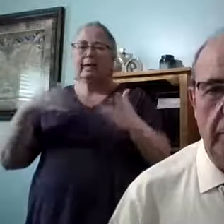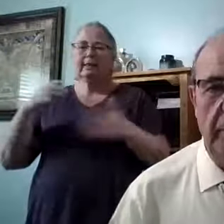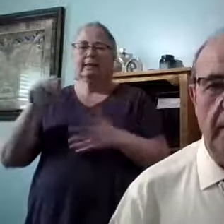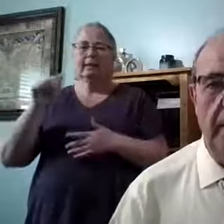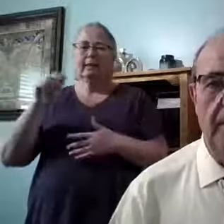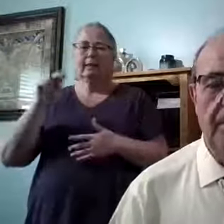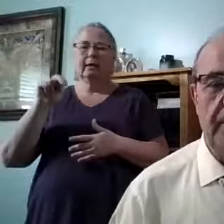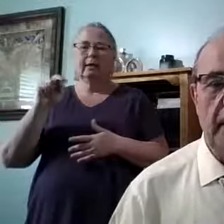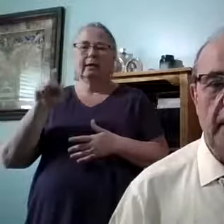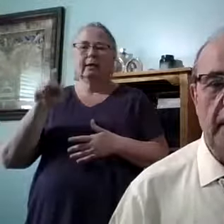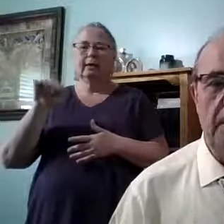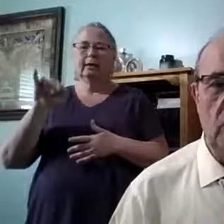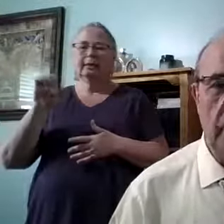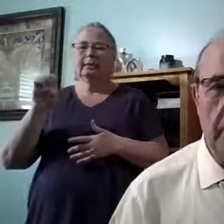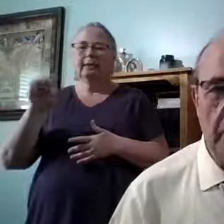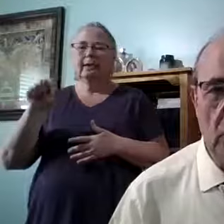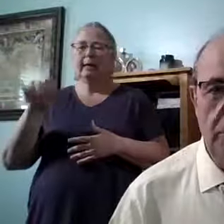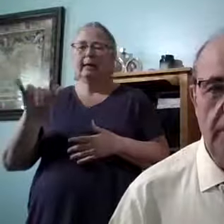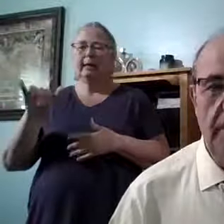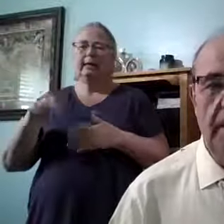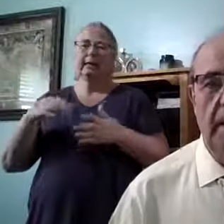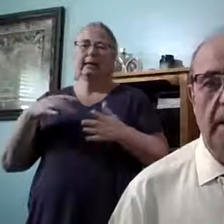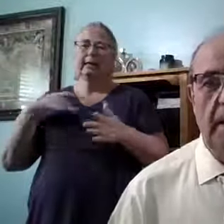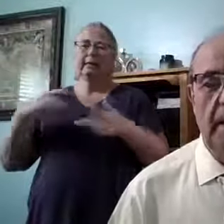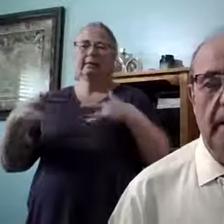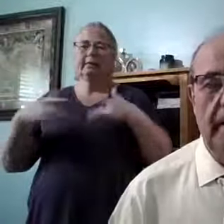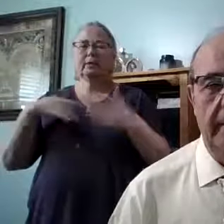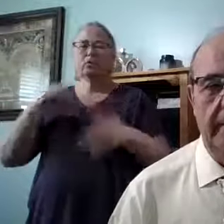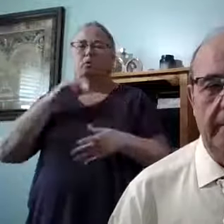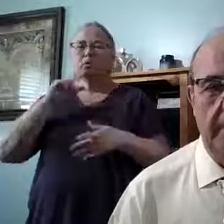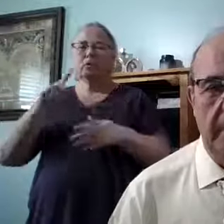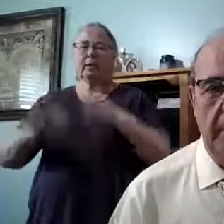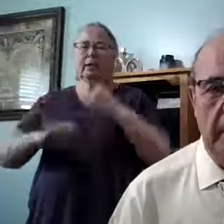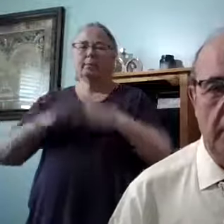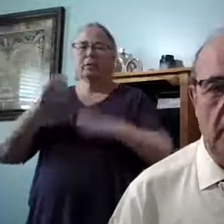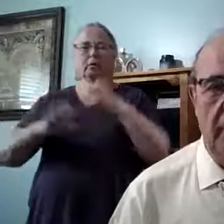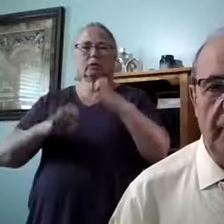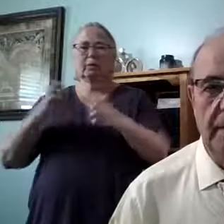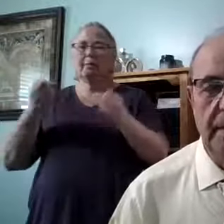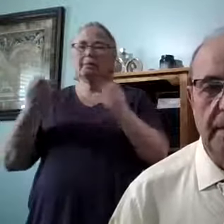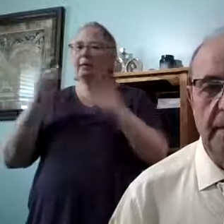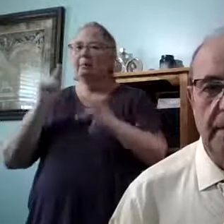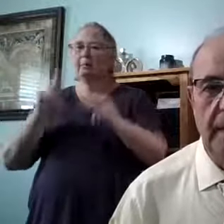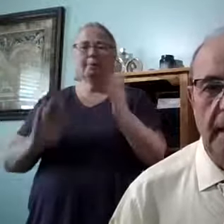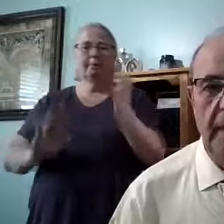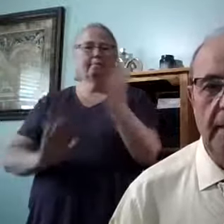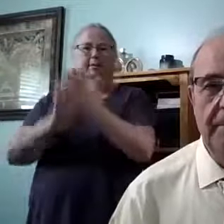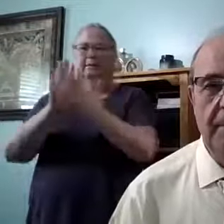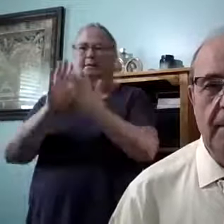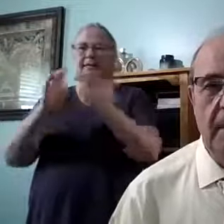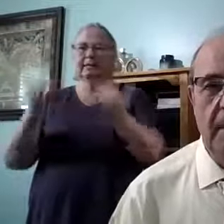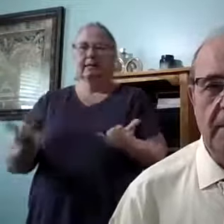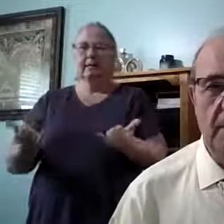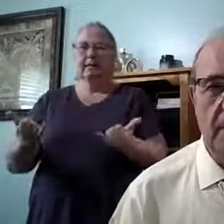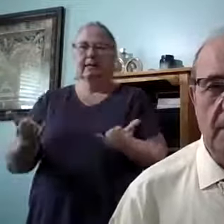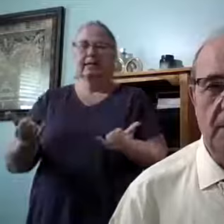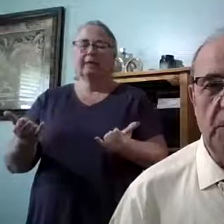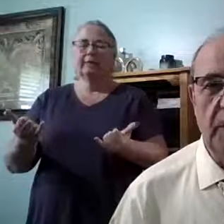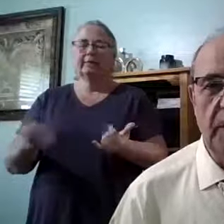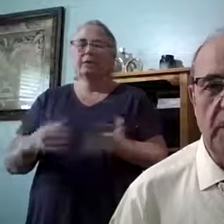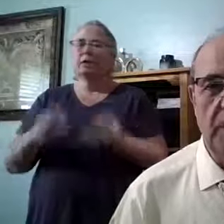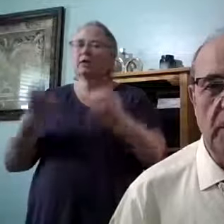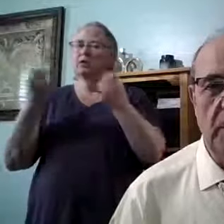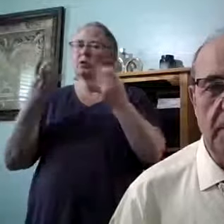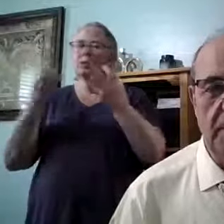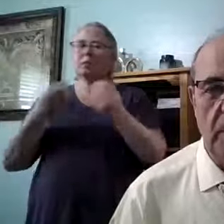real feeling. It's a real emotion. Many people are facing that today. As there's